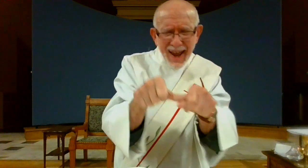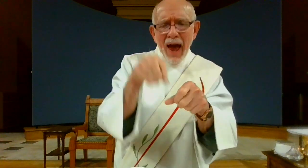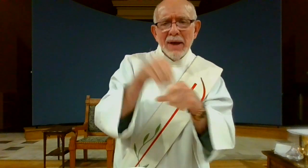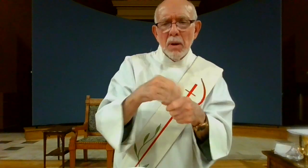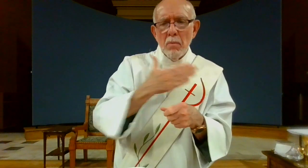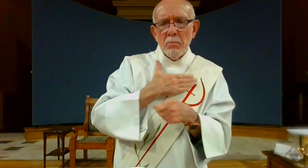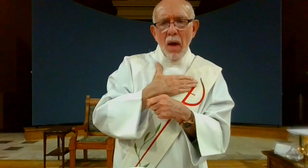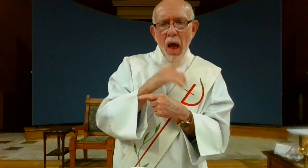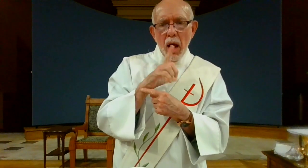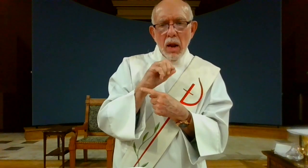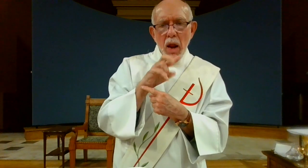Remain in my love.